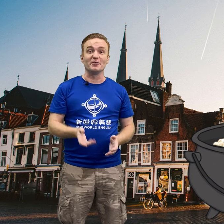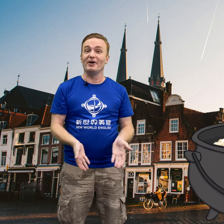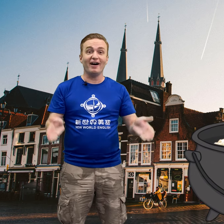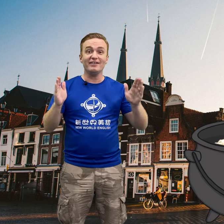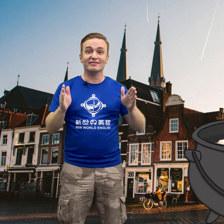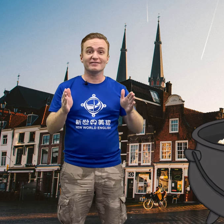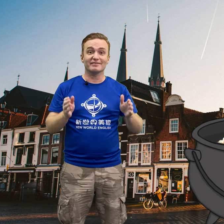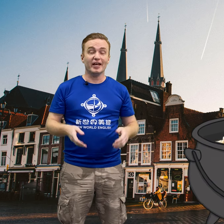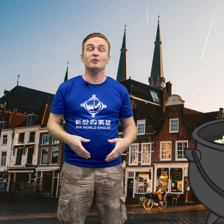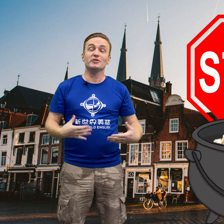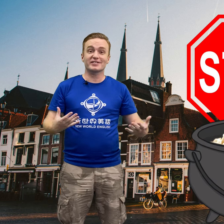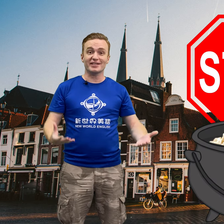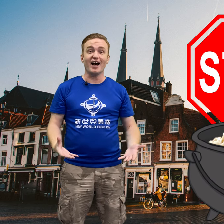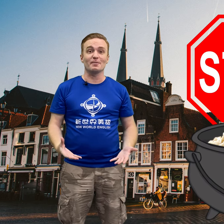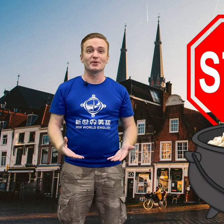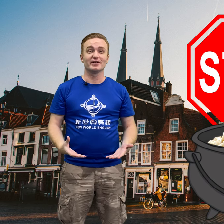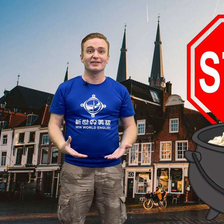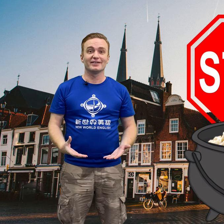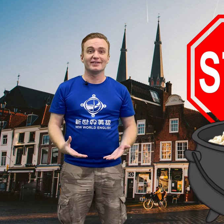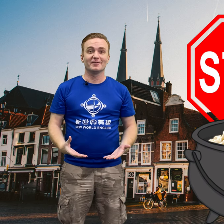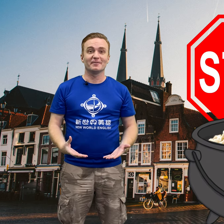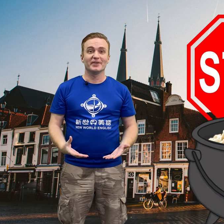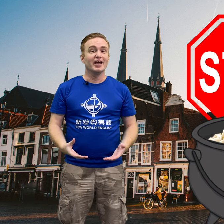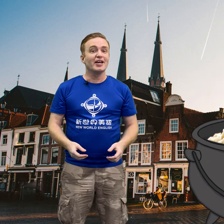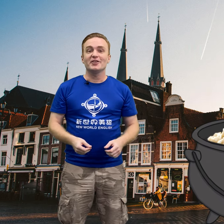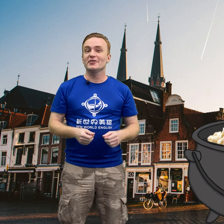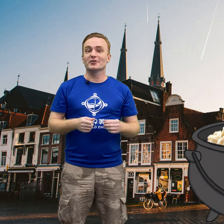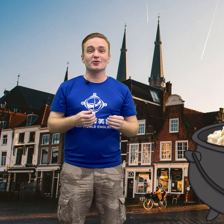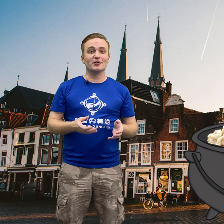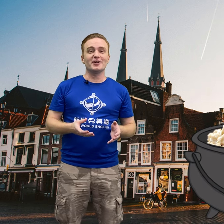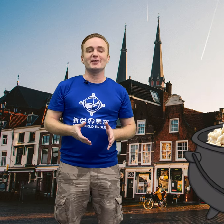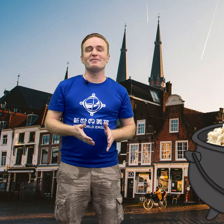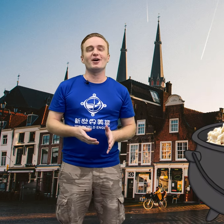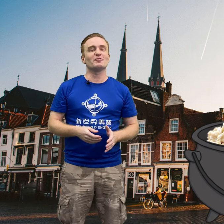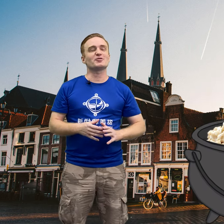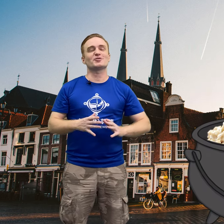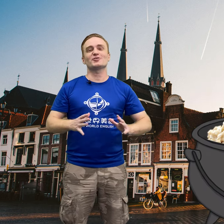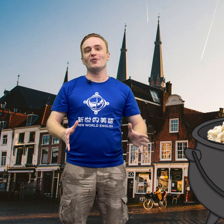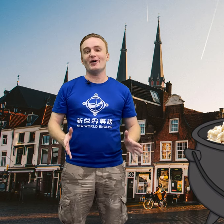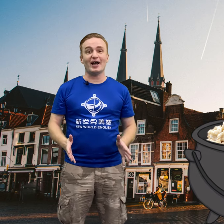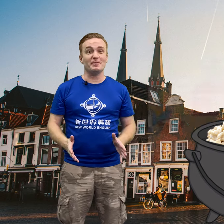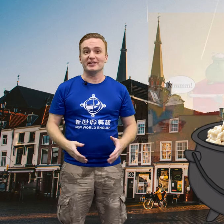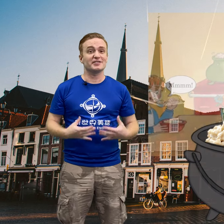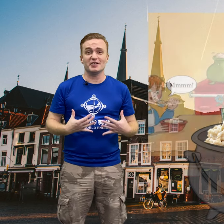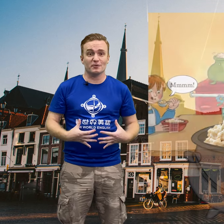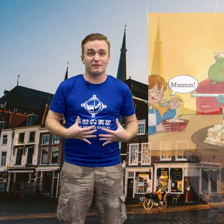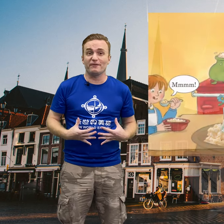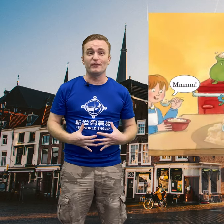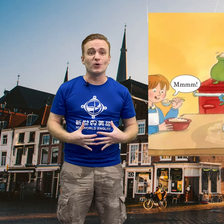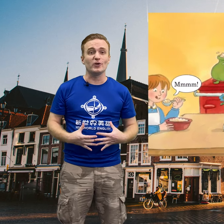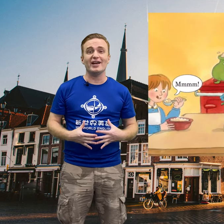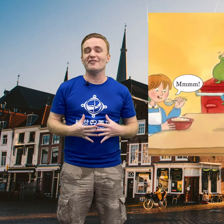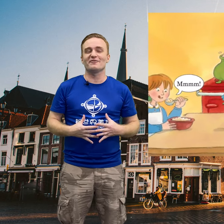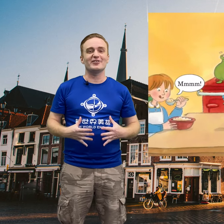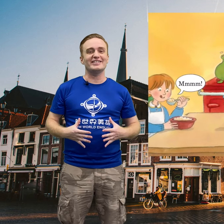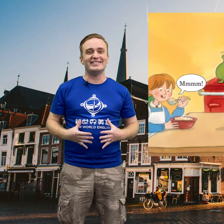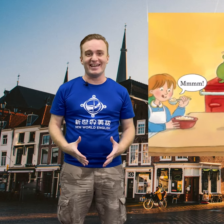pot. And it would stop. The girl and the mom were so happy because they were full every day.